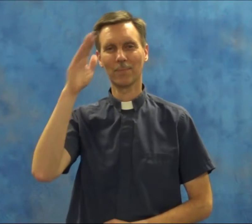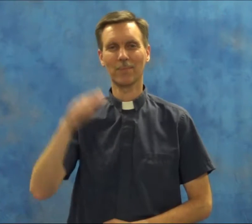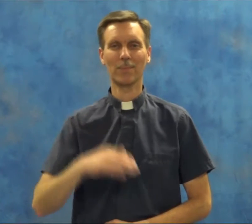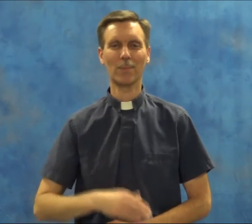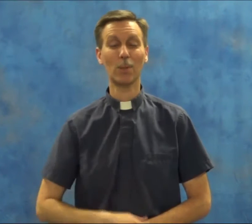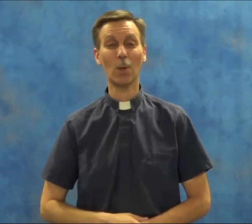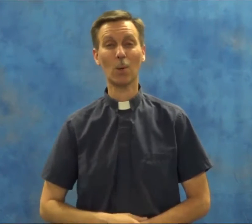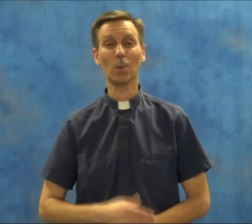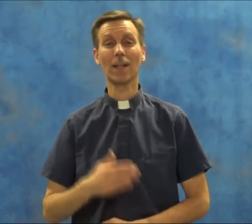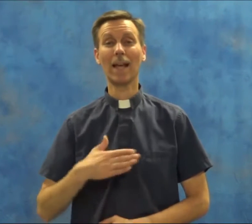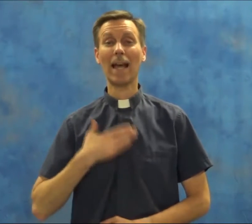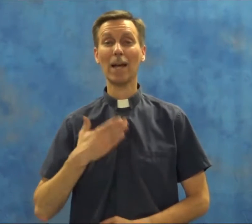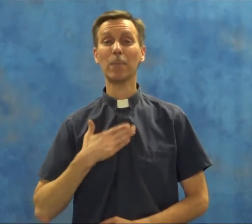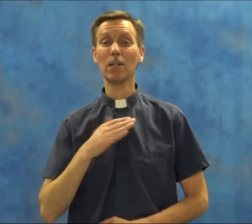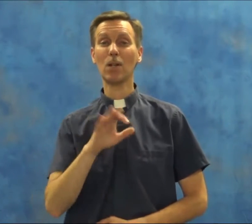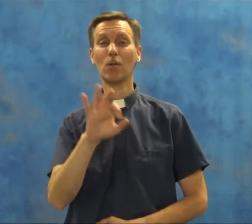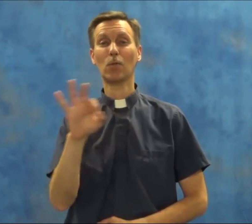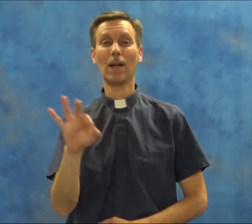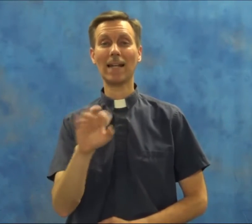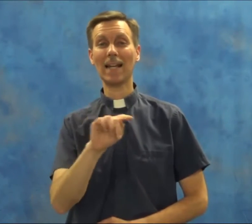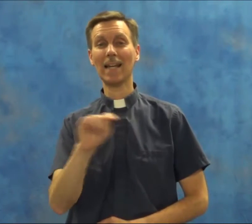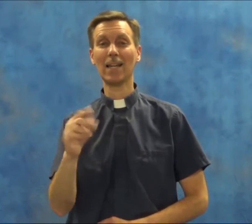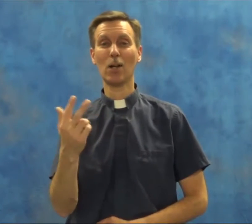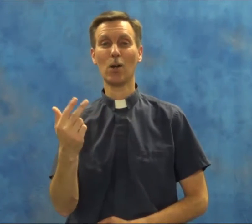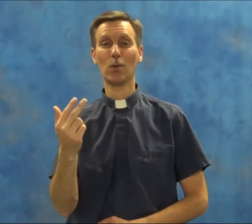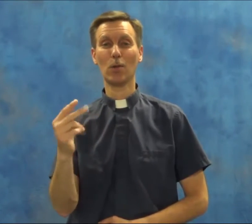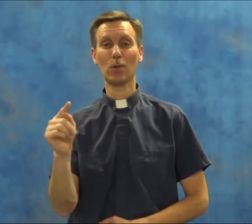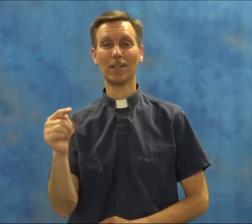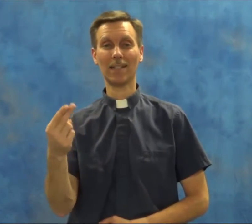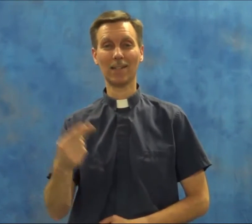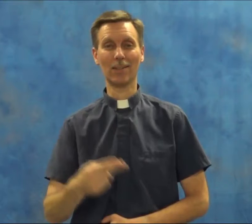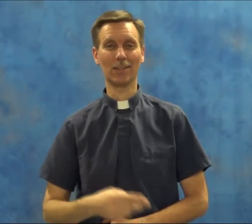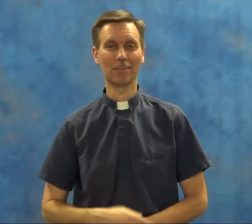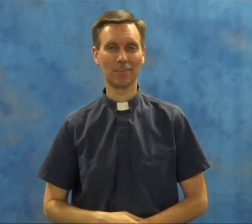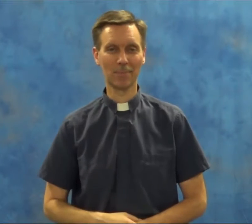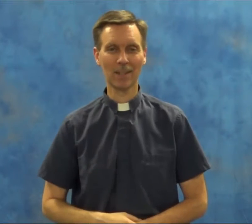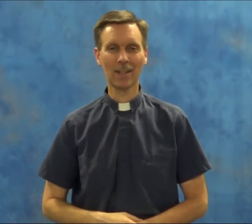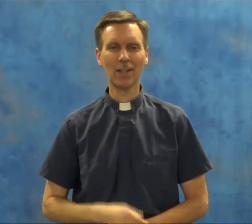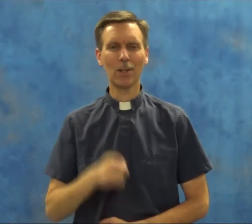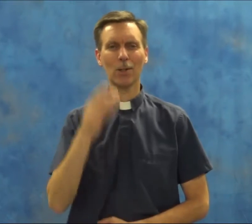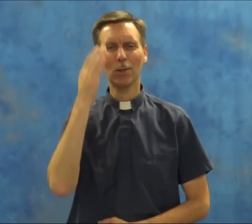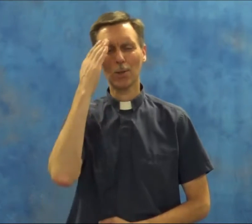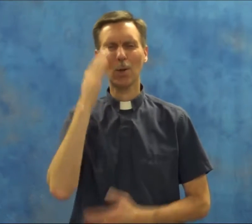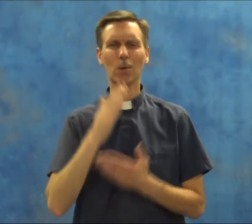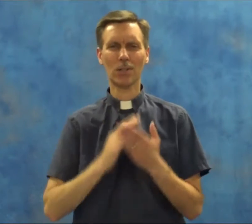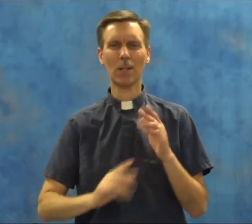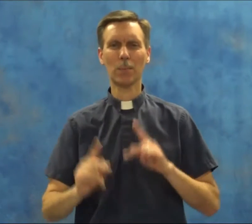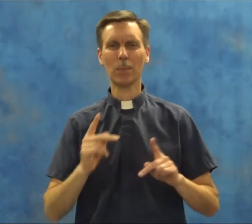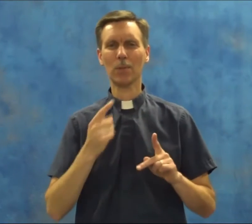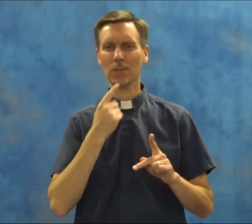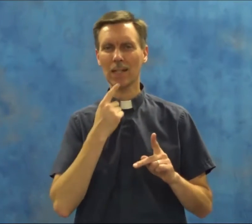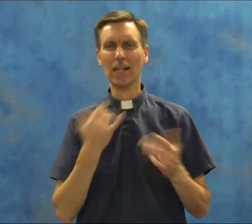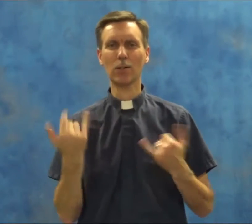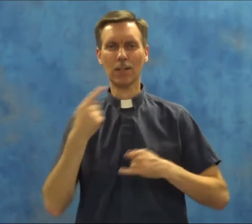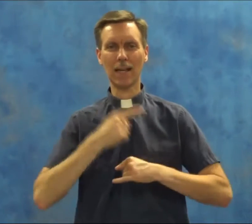Hello. Happy Friday the 13th. You know, some people say today